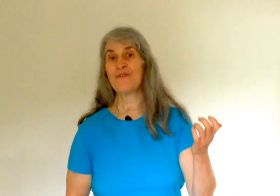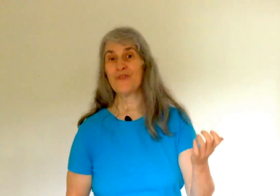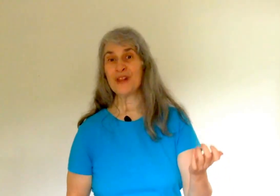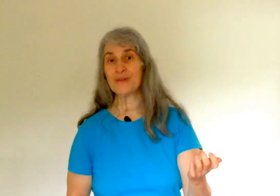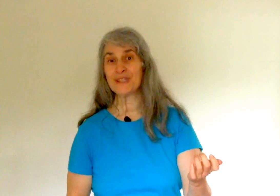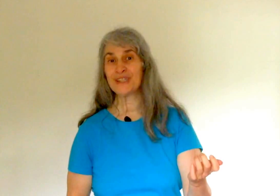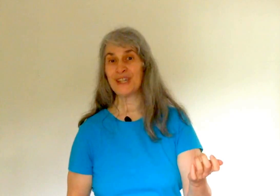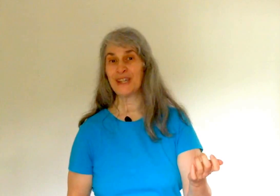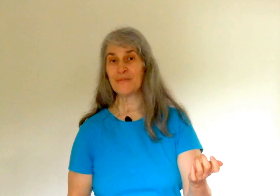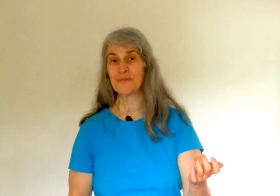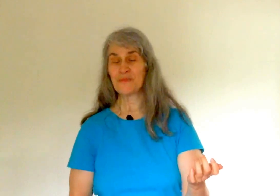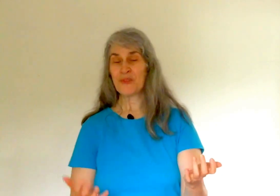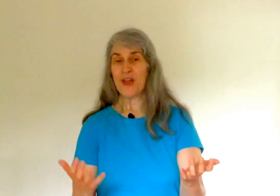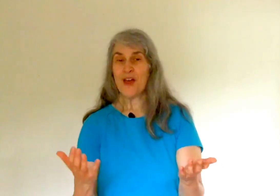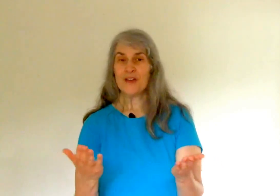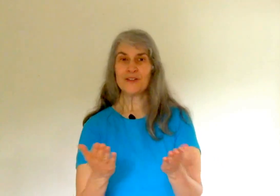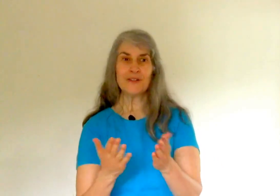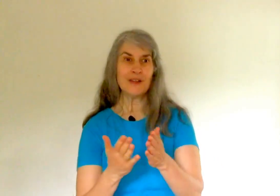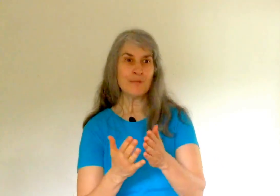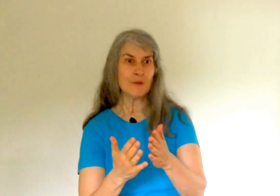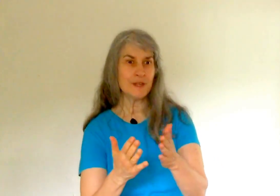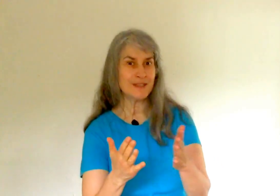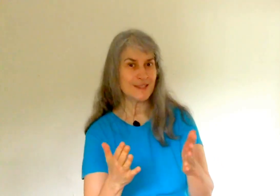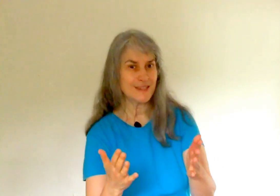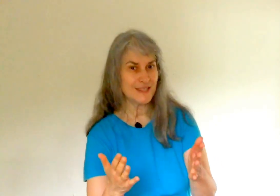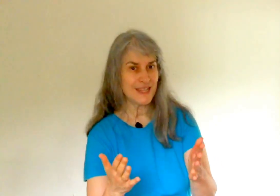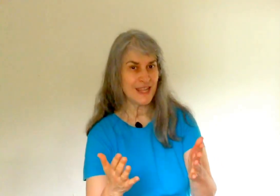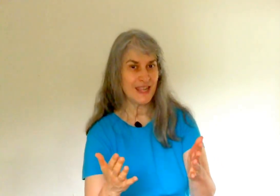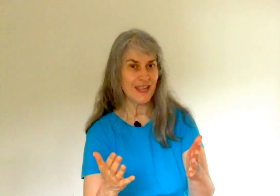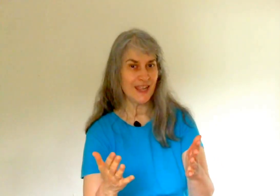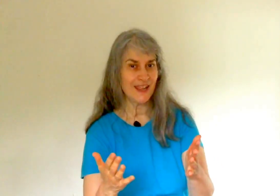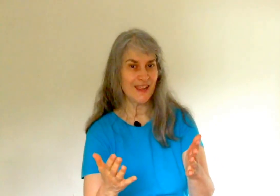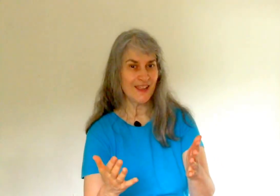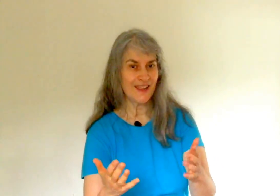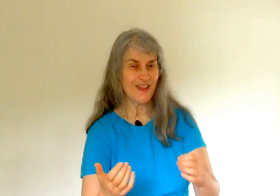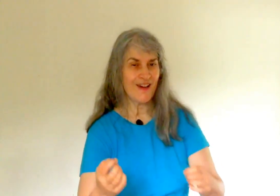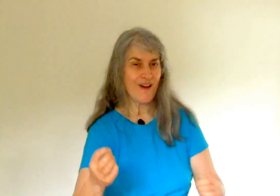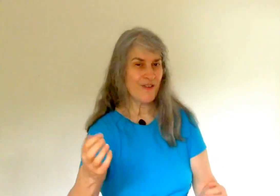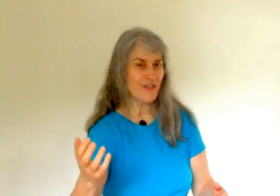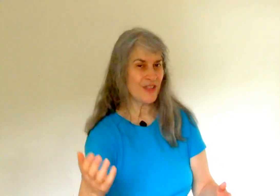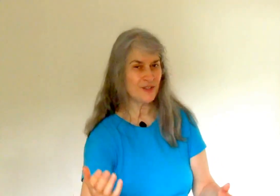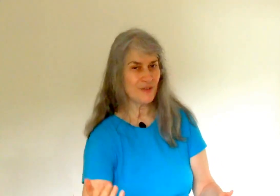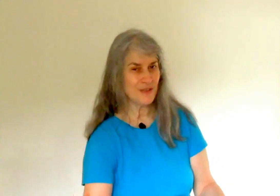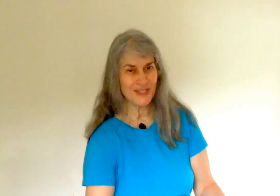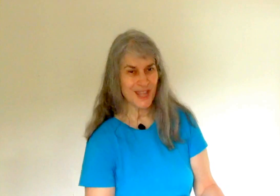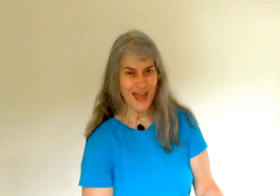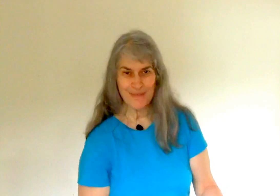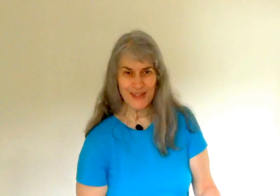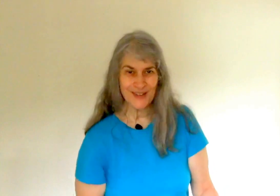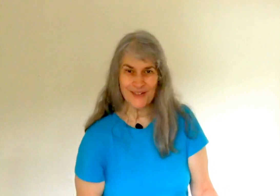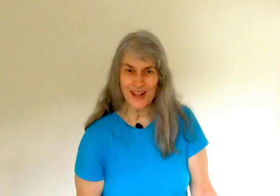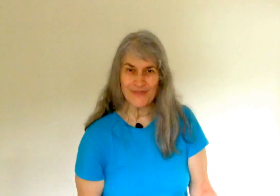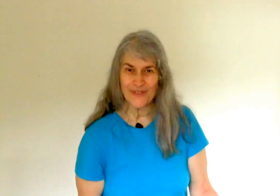frequency so that I'm going to see all the things for which to happy and grateful